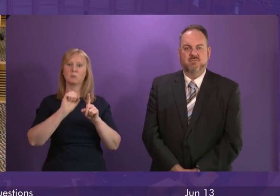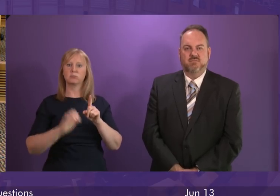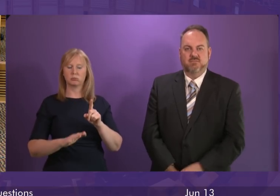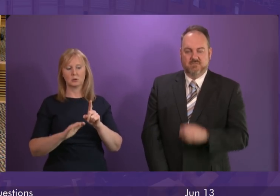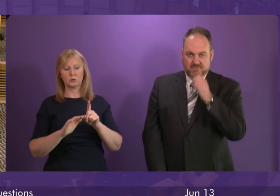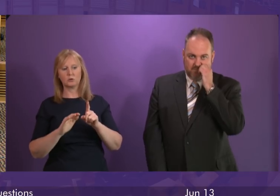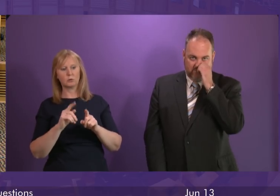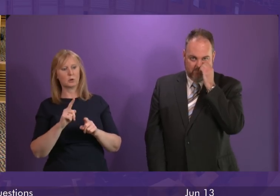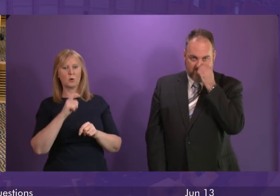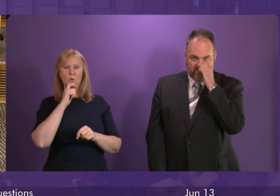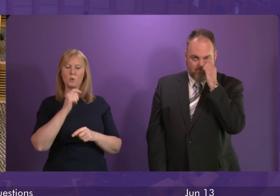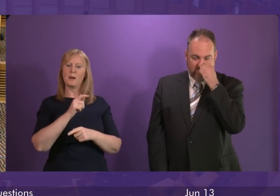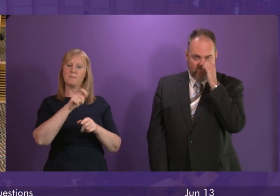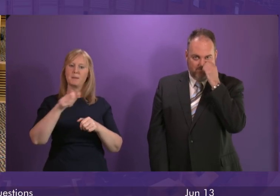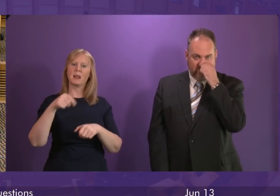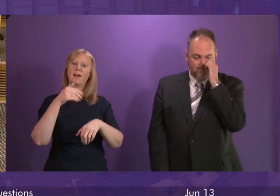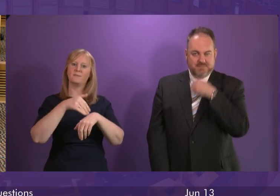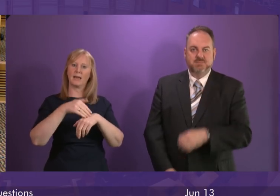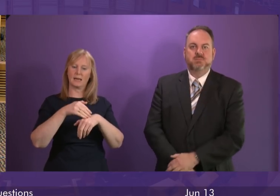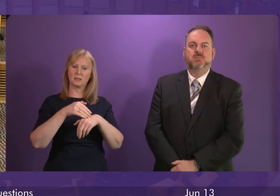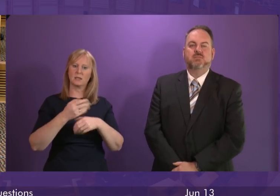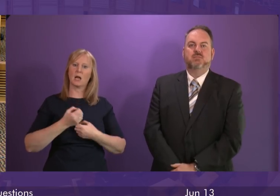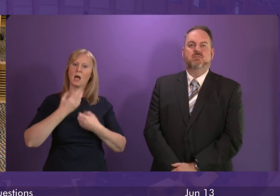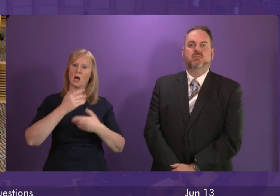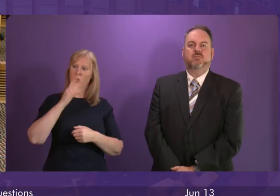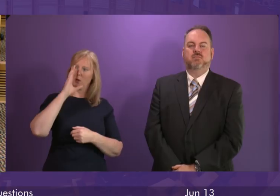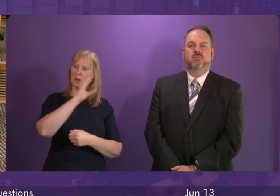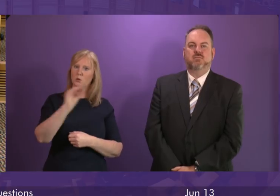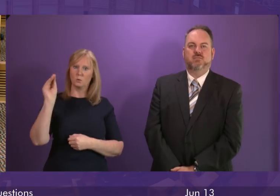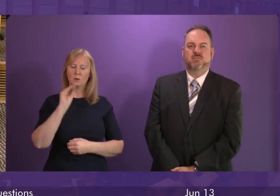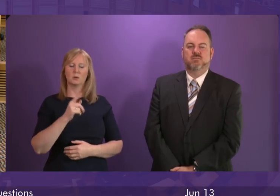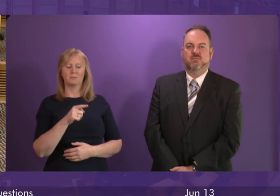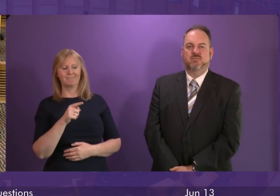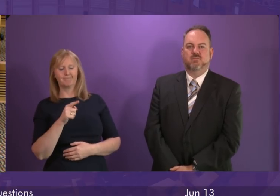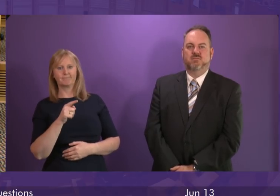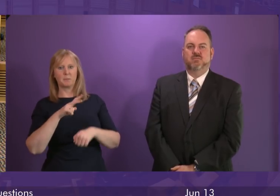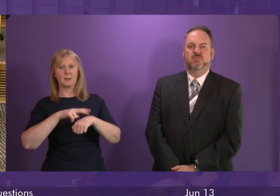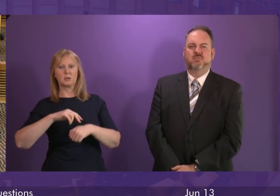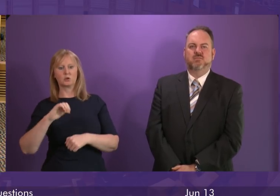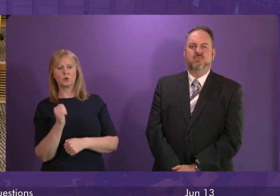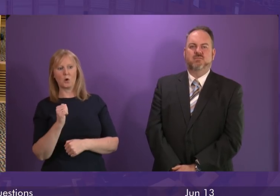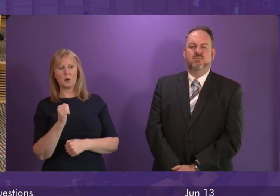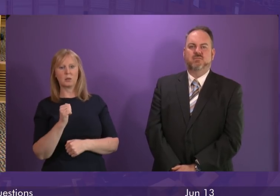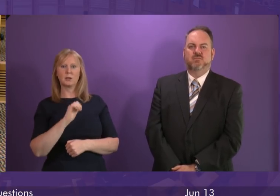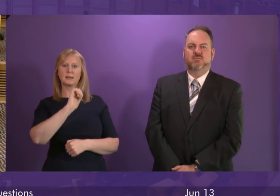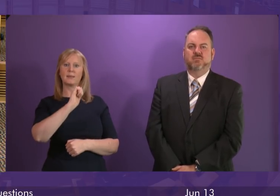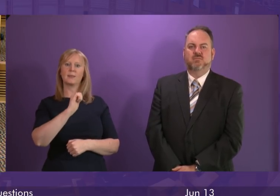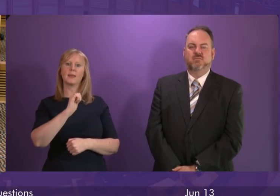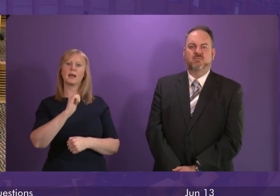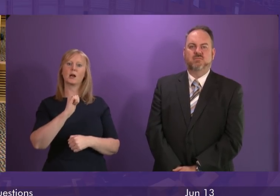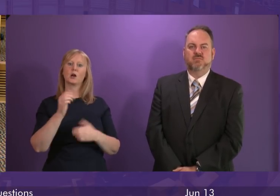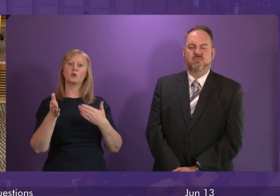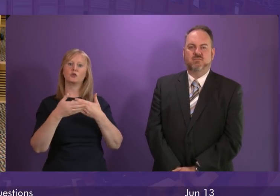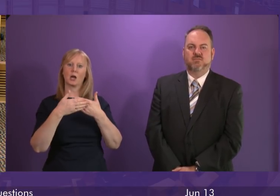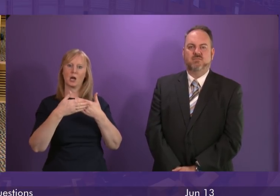urging people to speak up and report them. We also fund Crimestoppers who have been working with Police Scotland on the shutout scammers campaign to raise